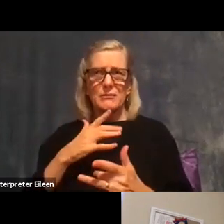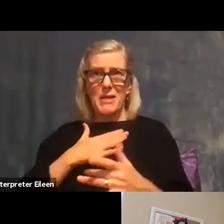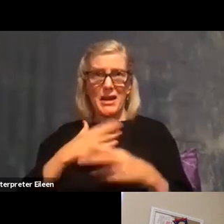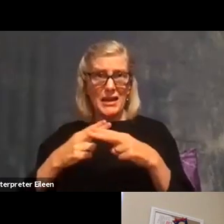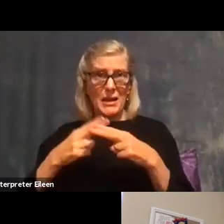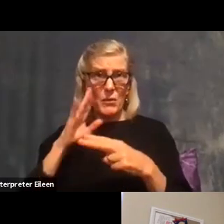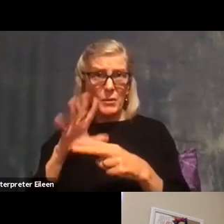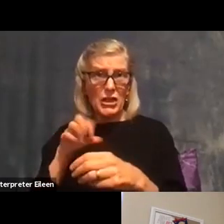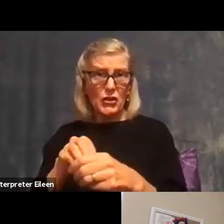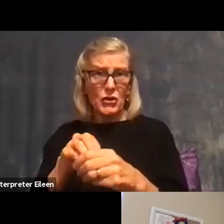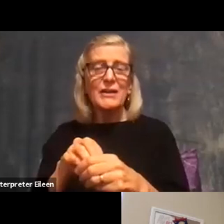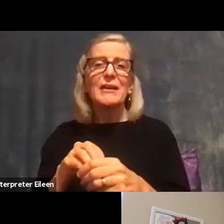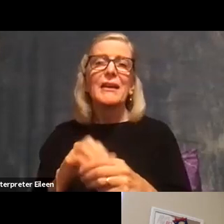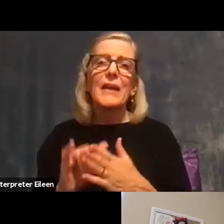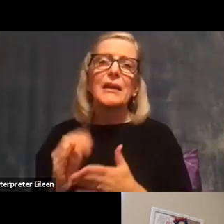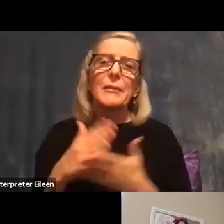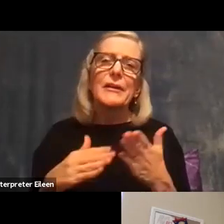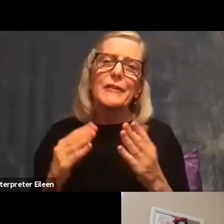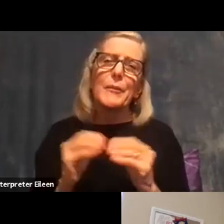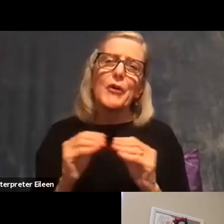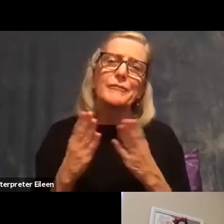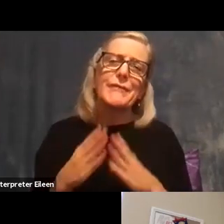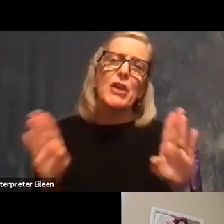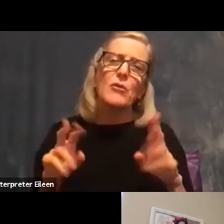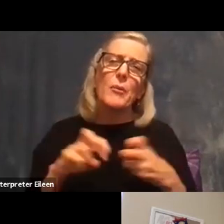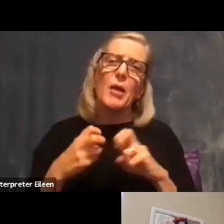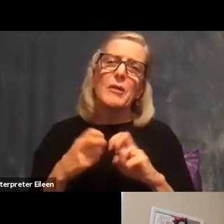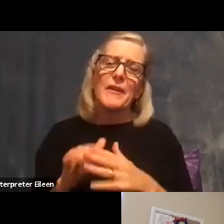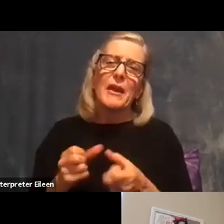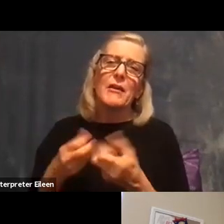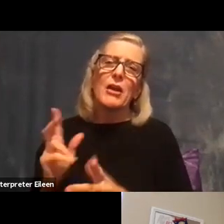more general problem that that is a little bit more worrisome.